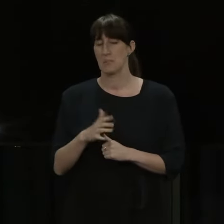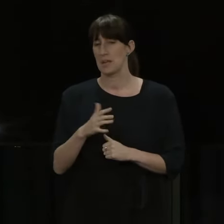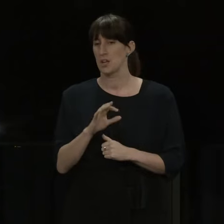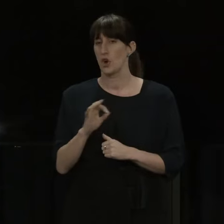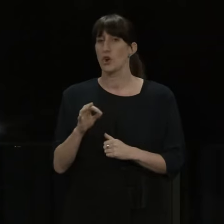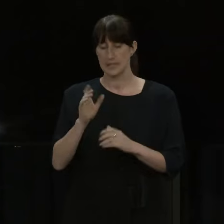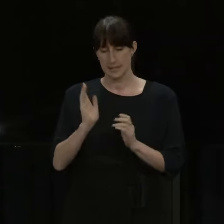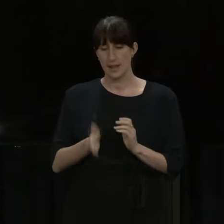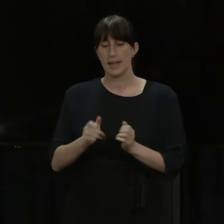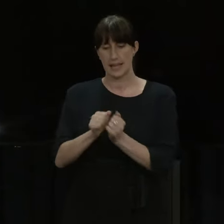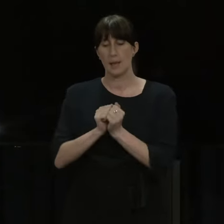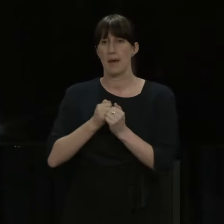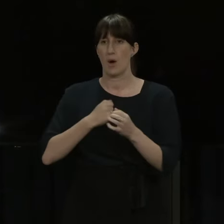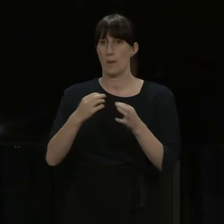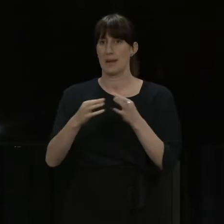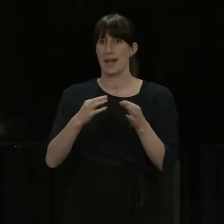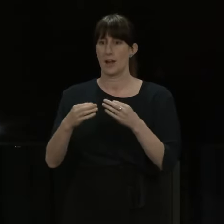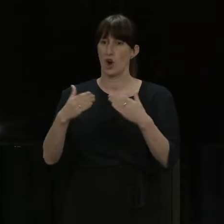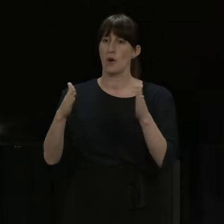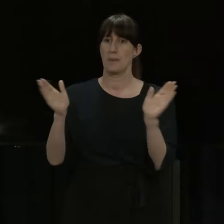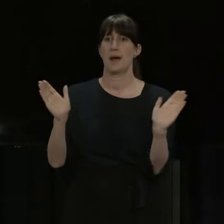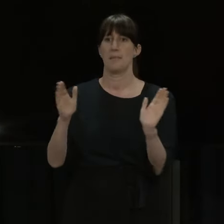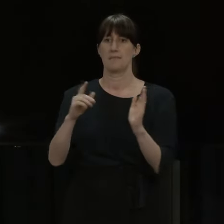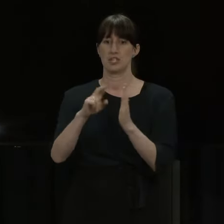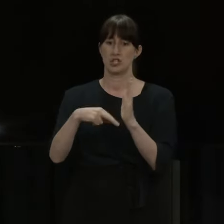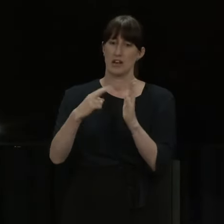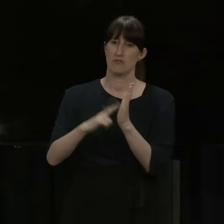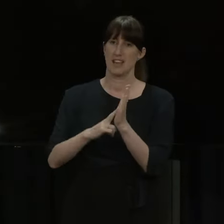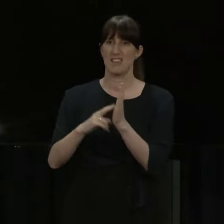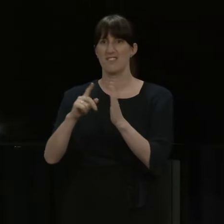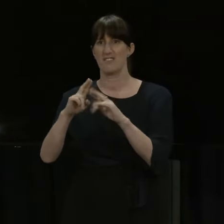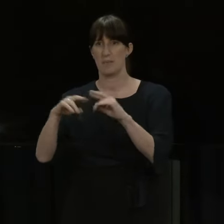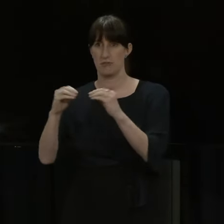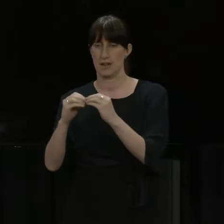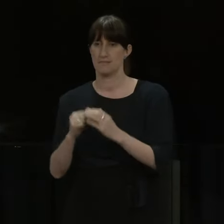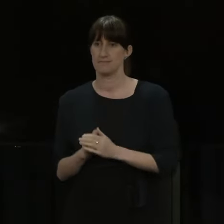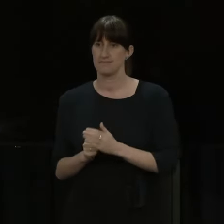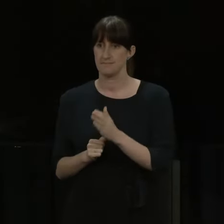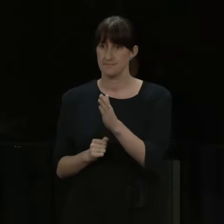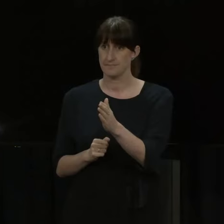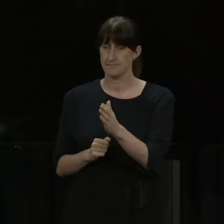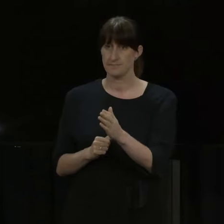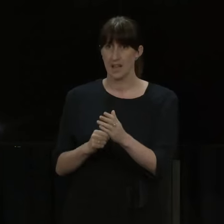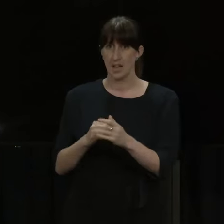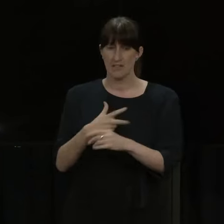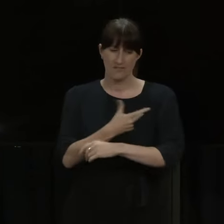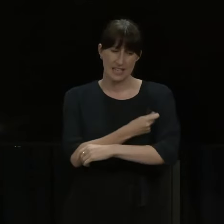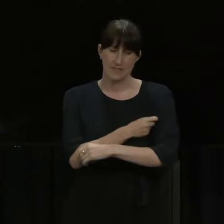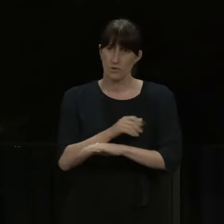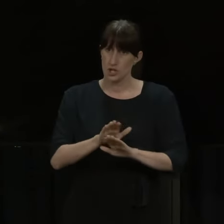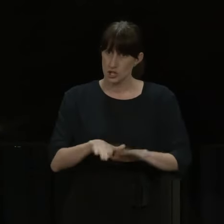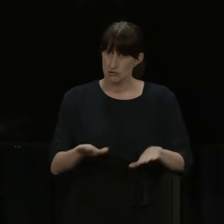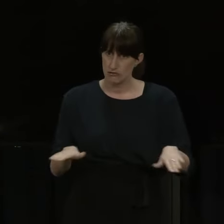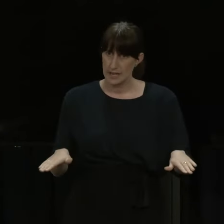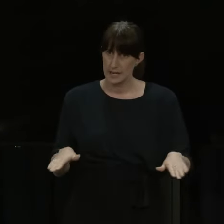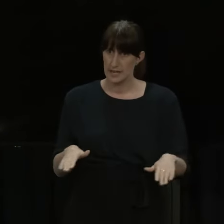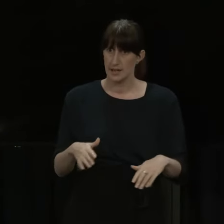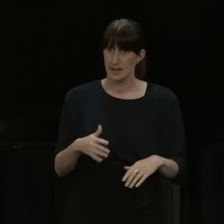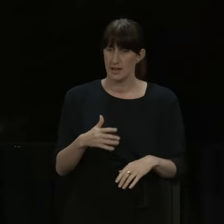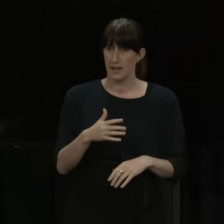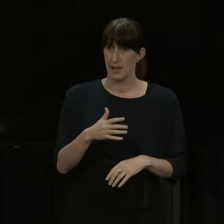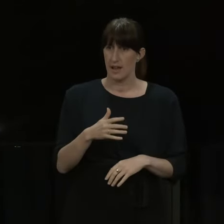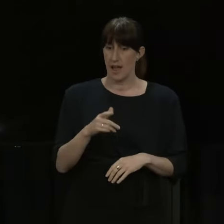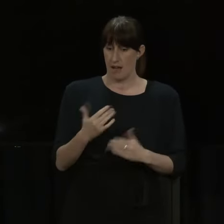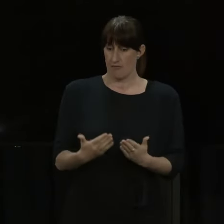to, you know, head towards those January and February dates. We'll come up back here. On vaccines for kids, 20% of this outbreak are aged